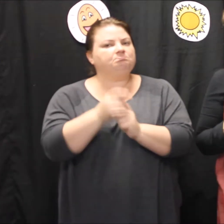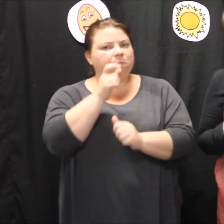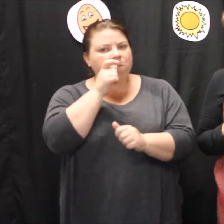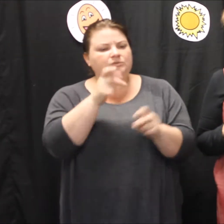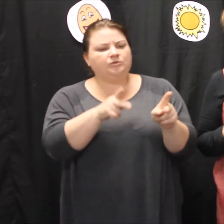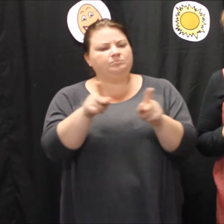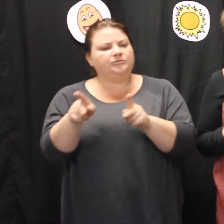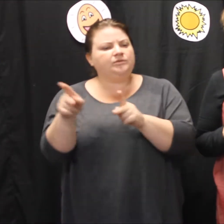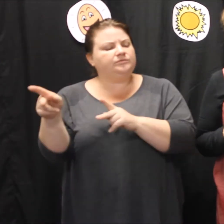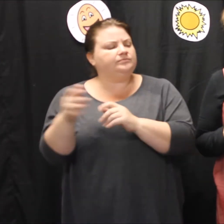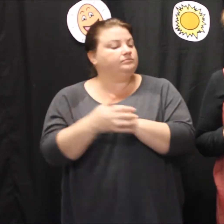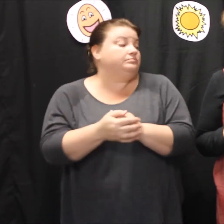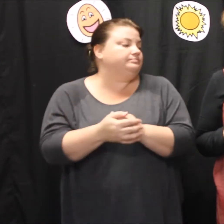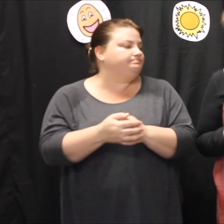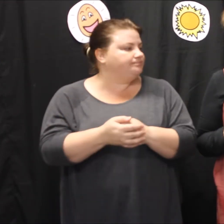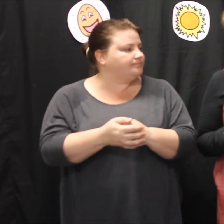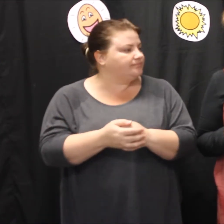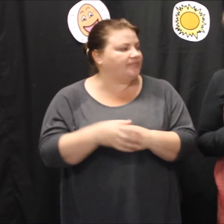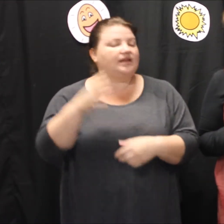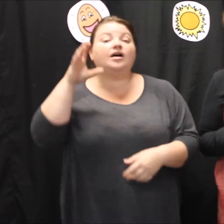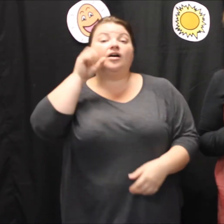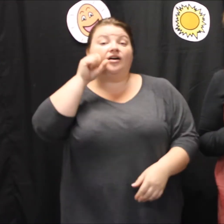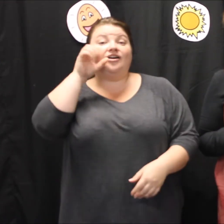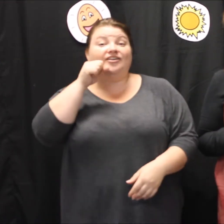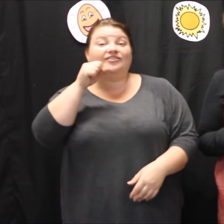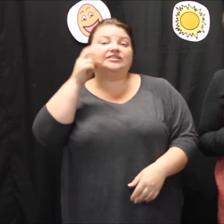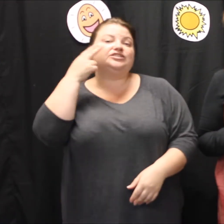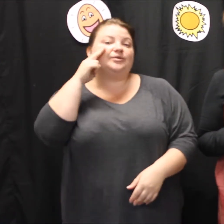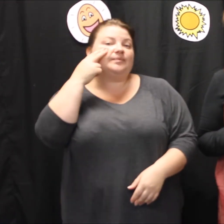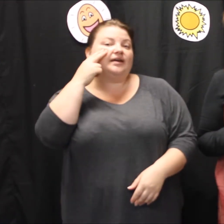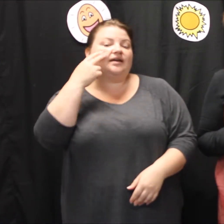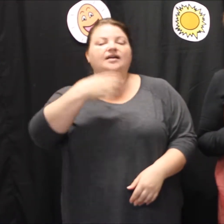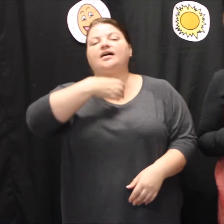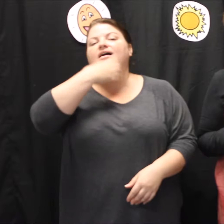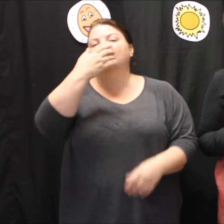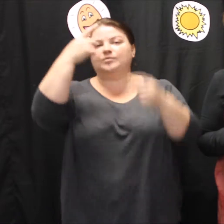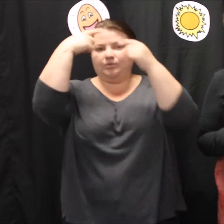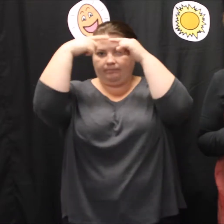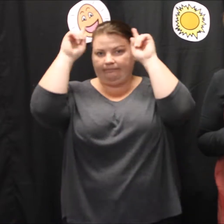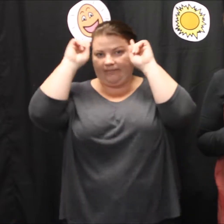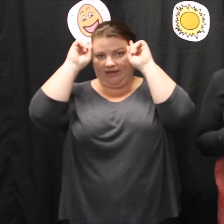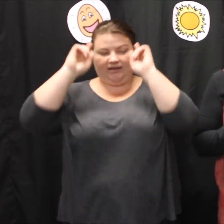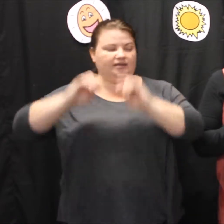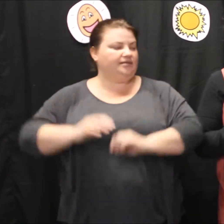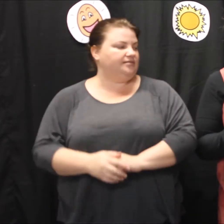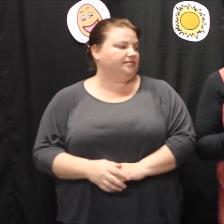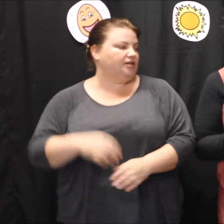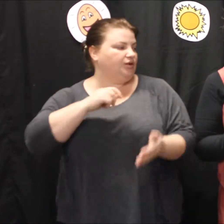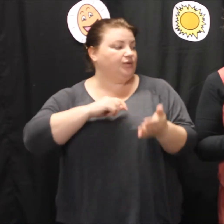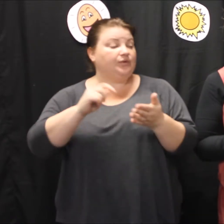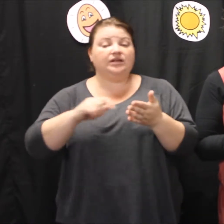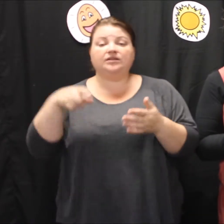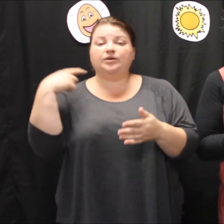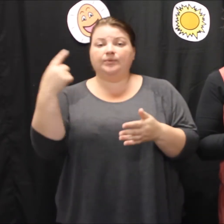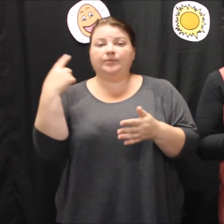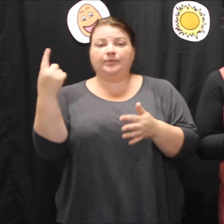Orange, pear. Apple, bear. By Emily Gravert.